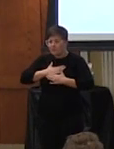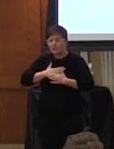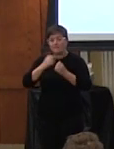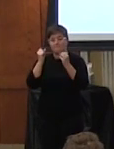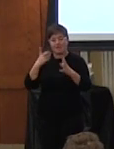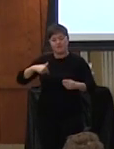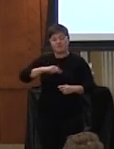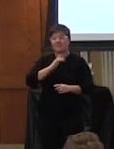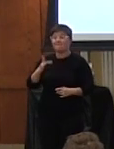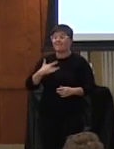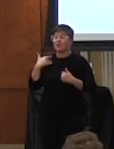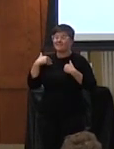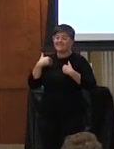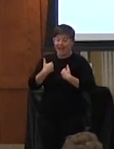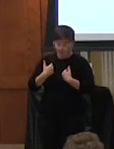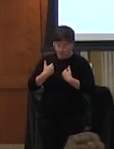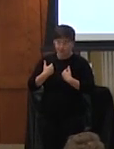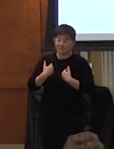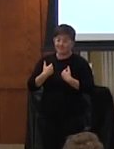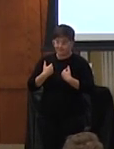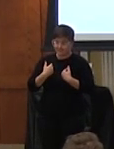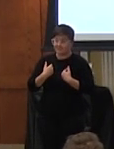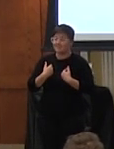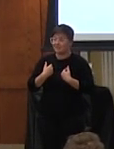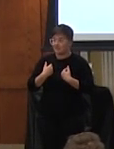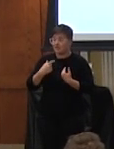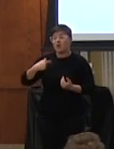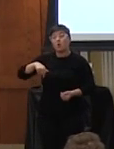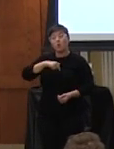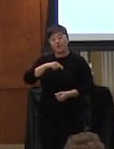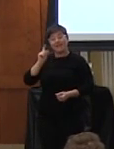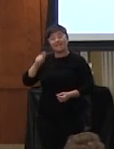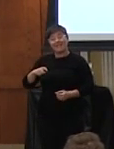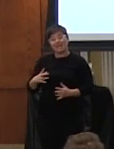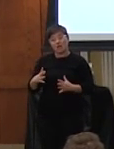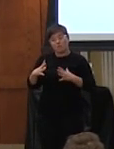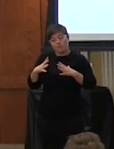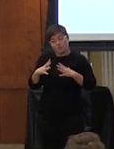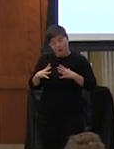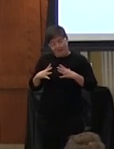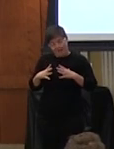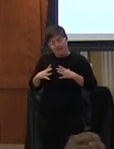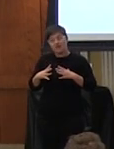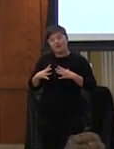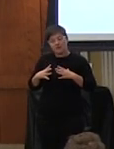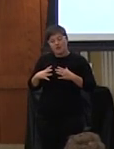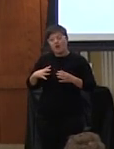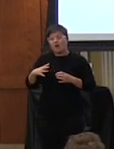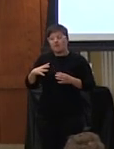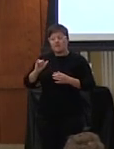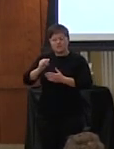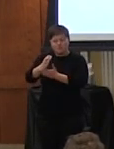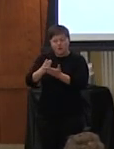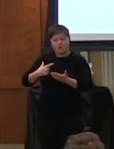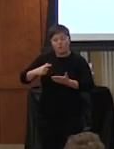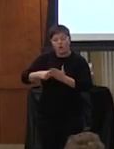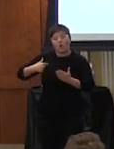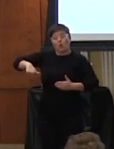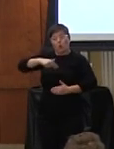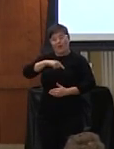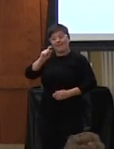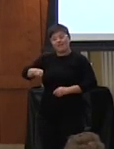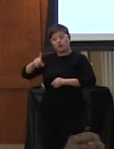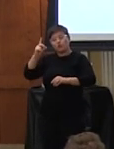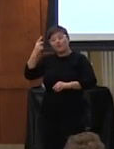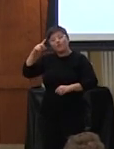a lot of us are feeling tired and um we do need a break and i think that's part of what we need to do for